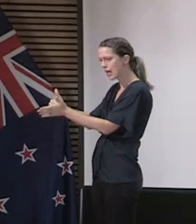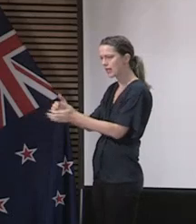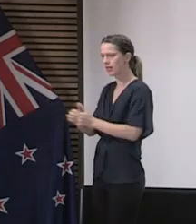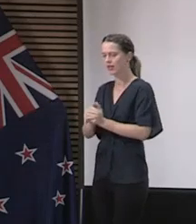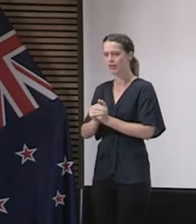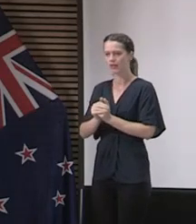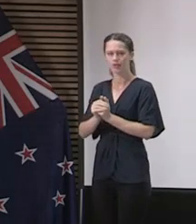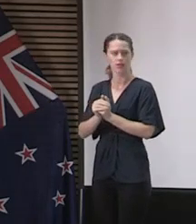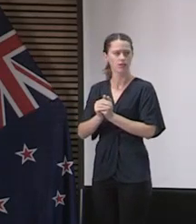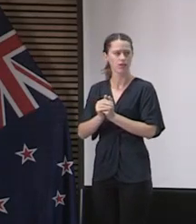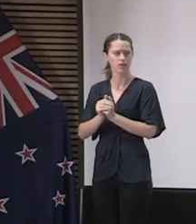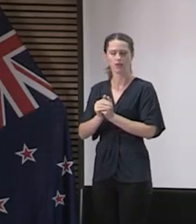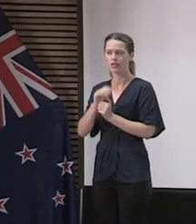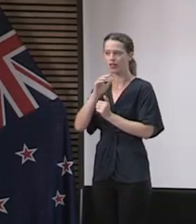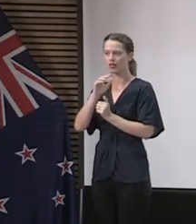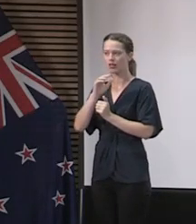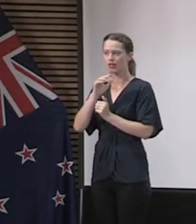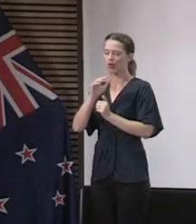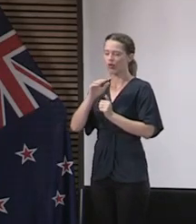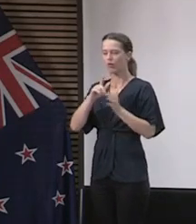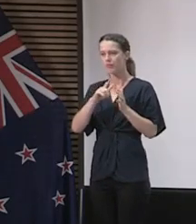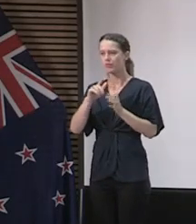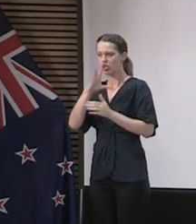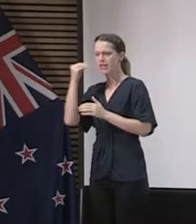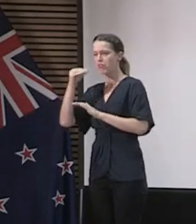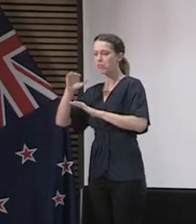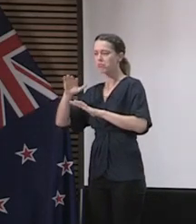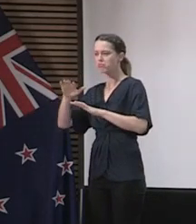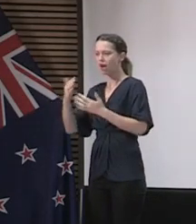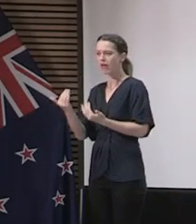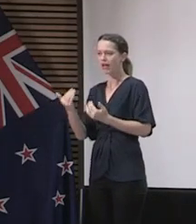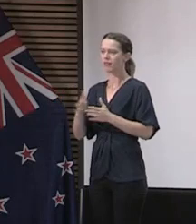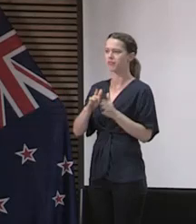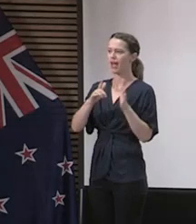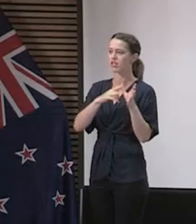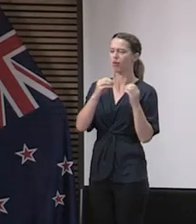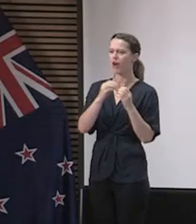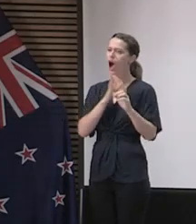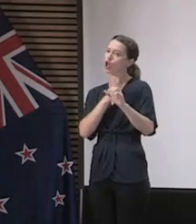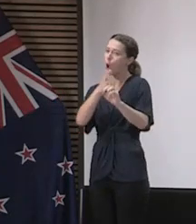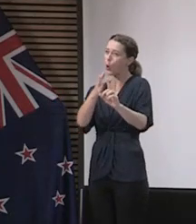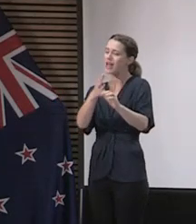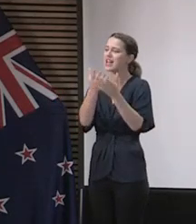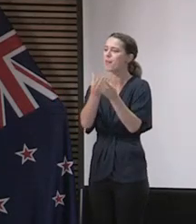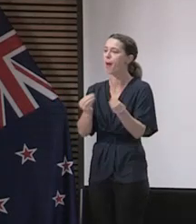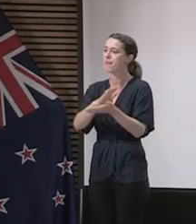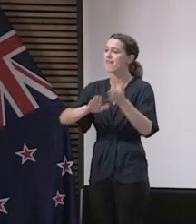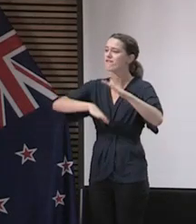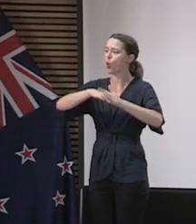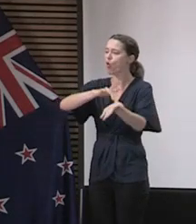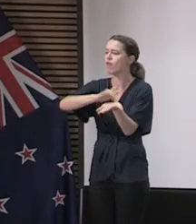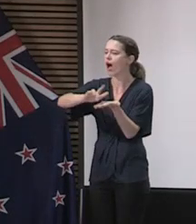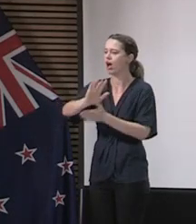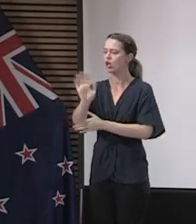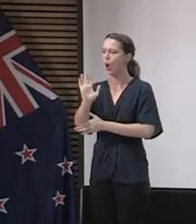Currently? I would say that our goal is elimination. And again, that doesn't mean eradication, but it means